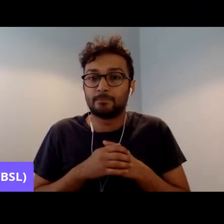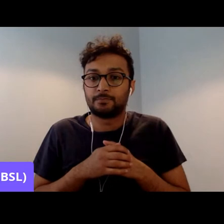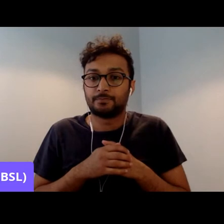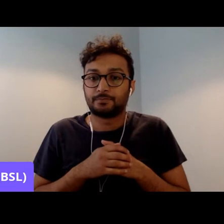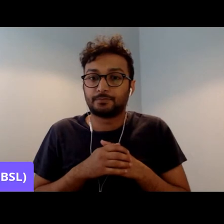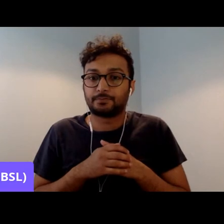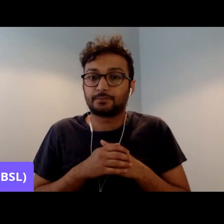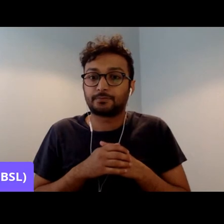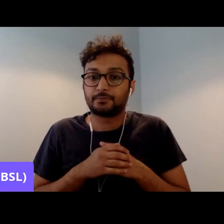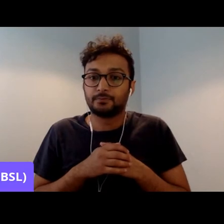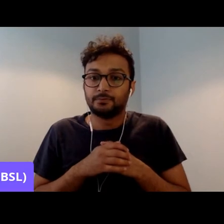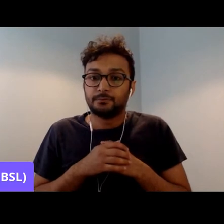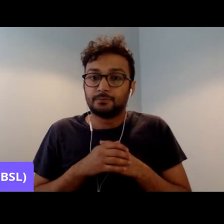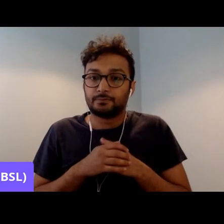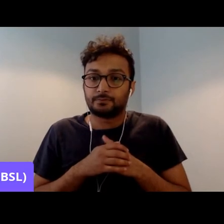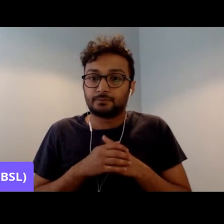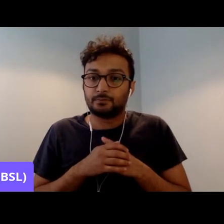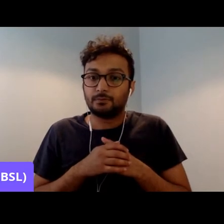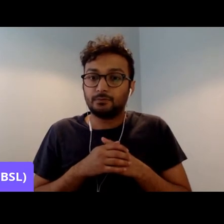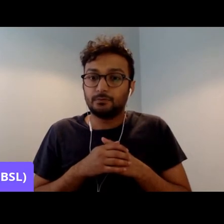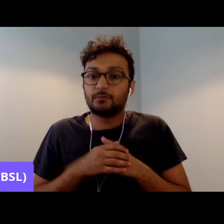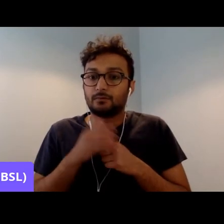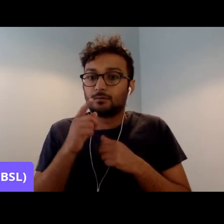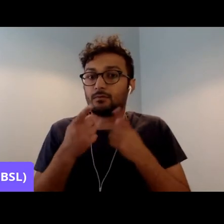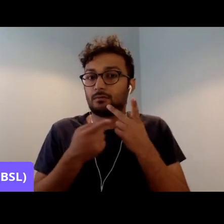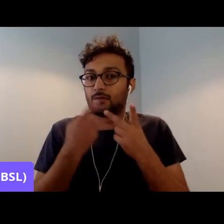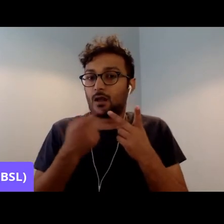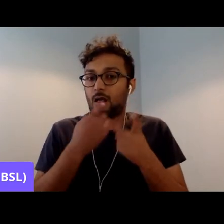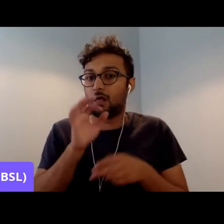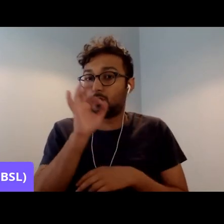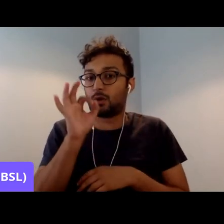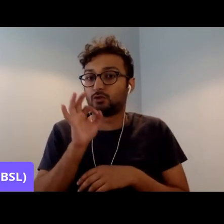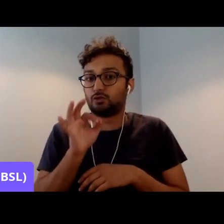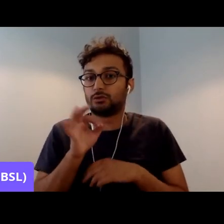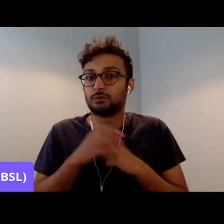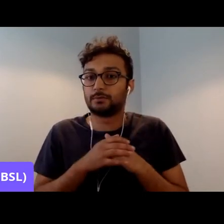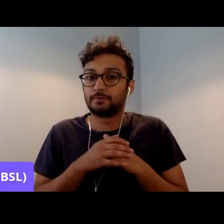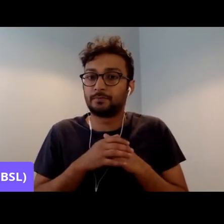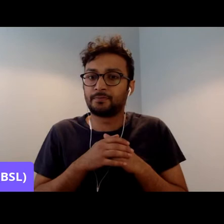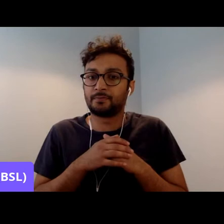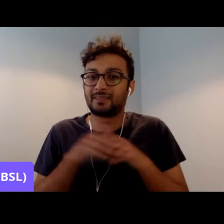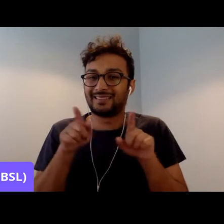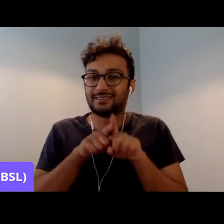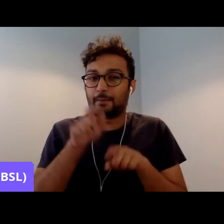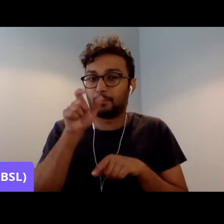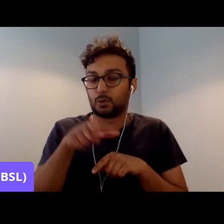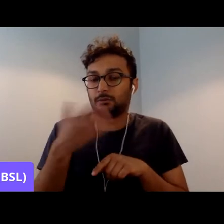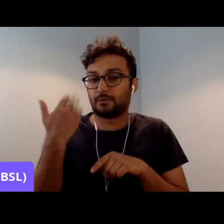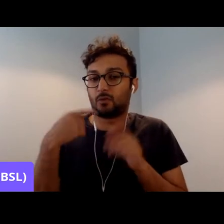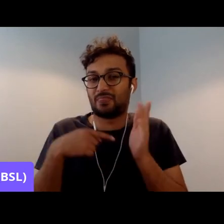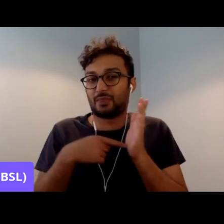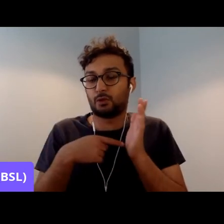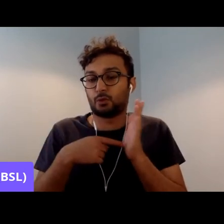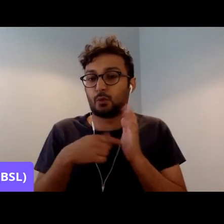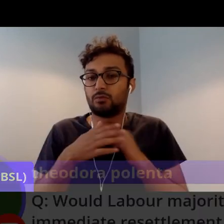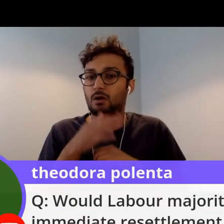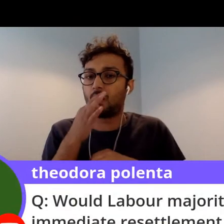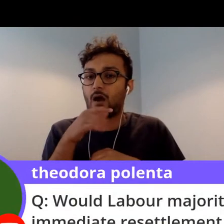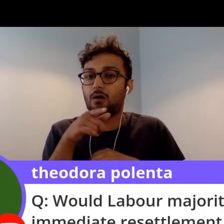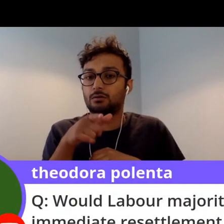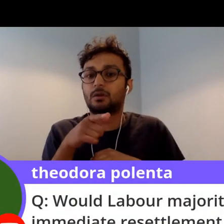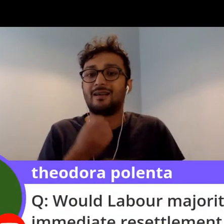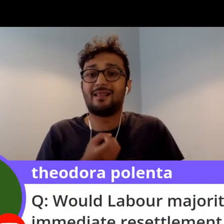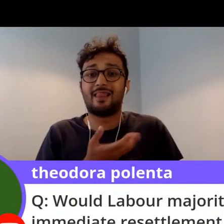Okay, so we've got another one from Theodora Polenta again, who has asked, would Labour majority